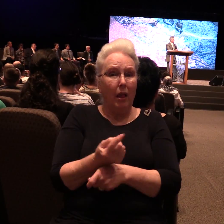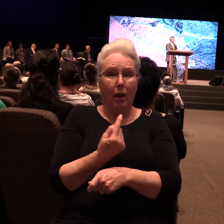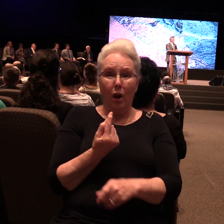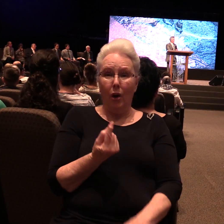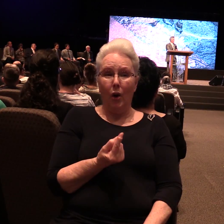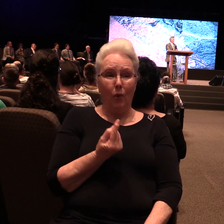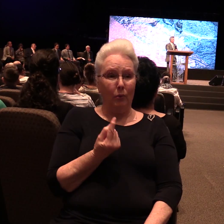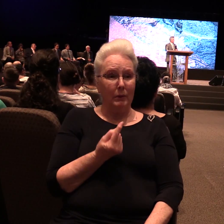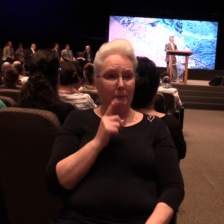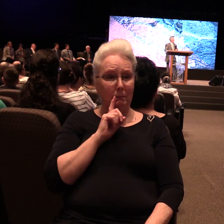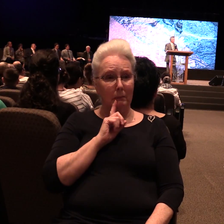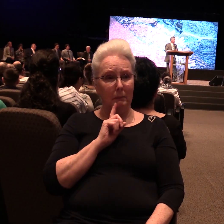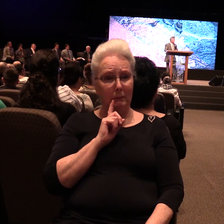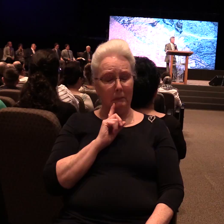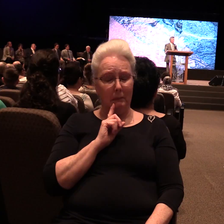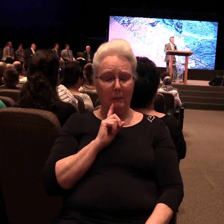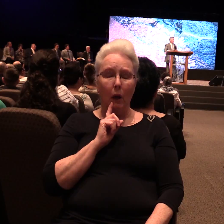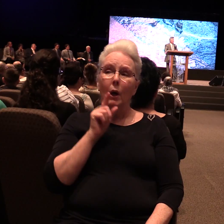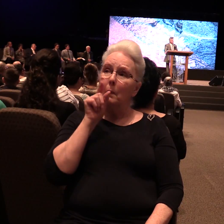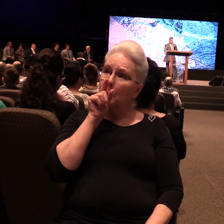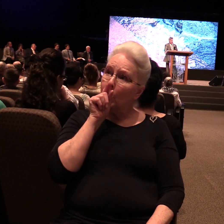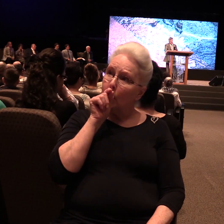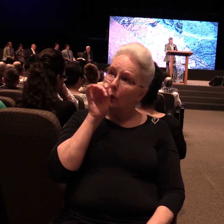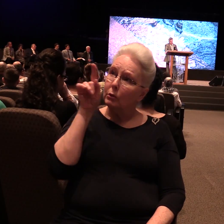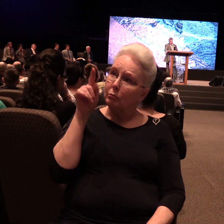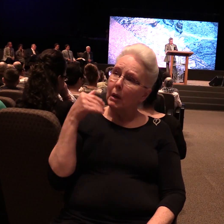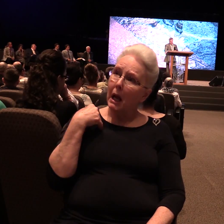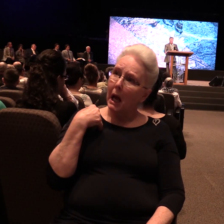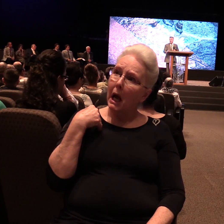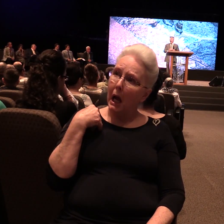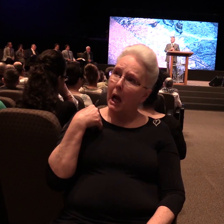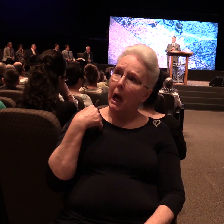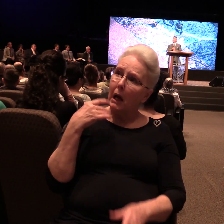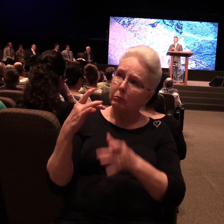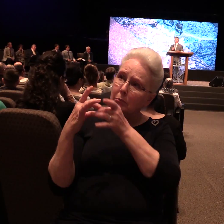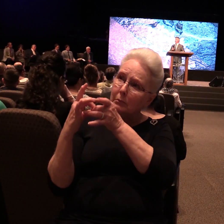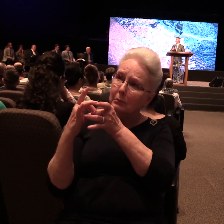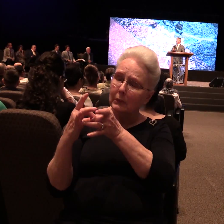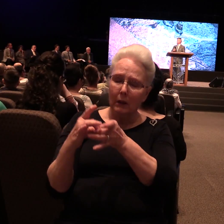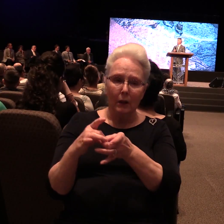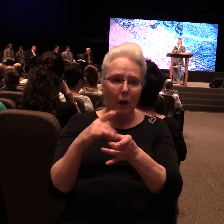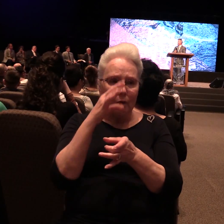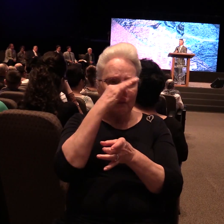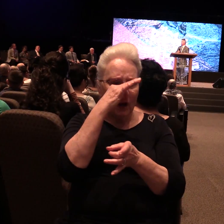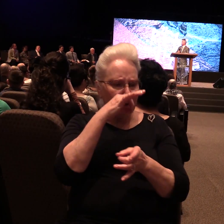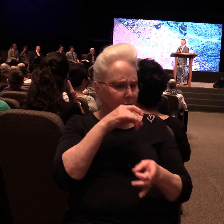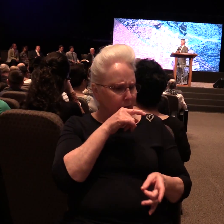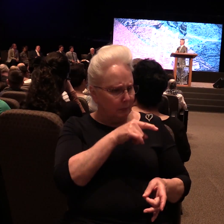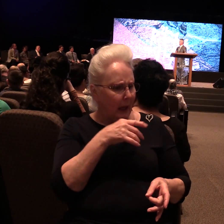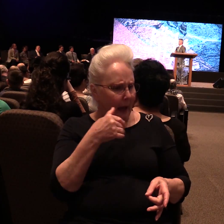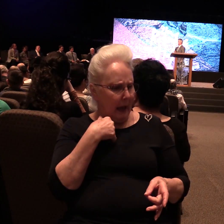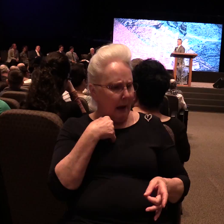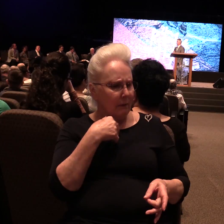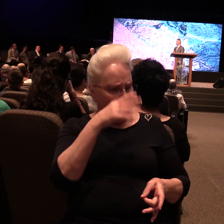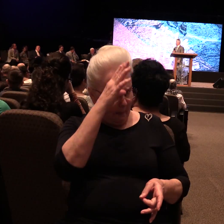The birds of the air had companions to share their nests. The foxes had mates in their dens.